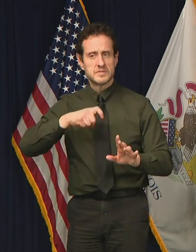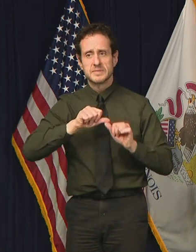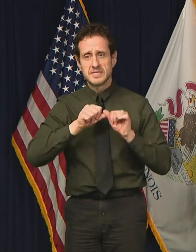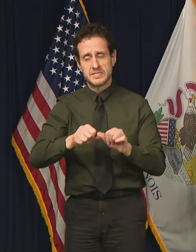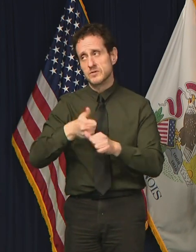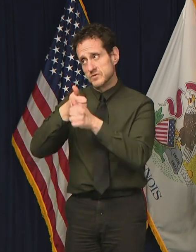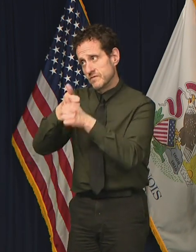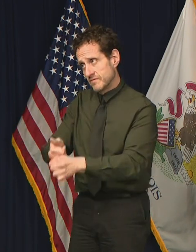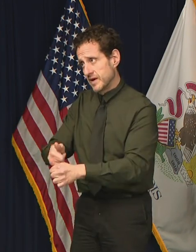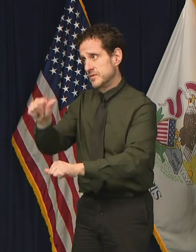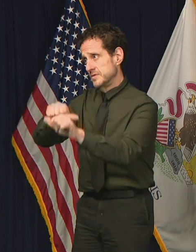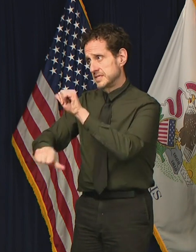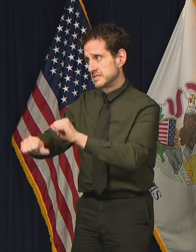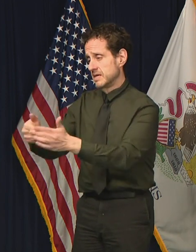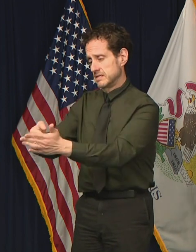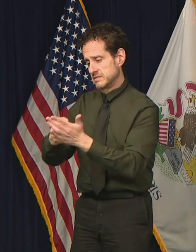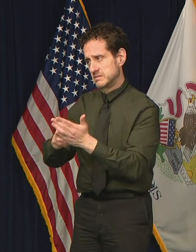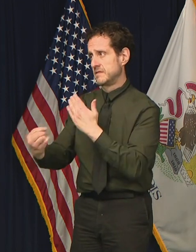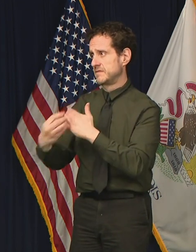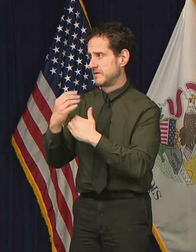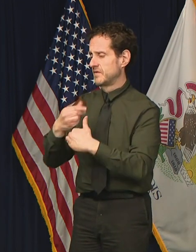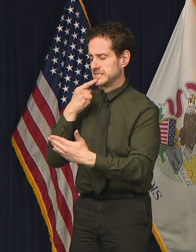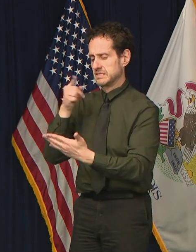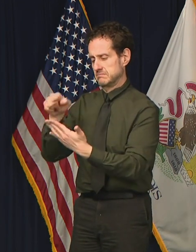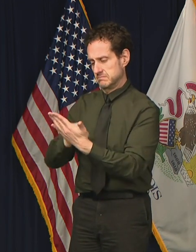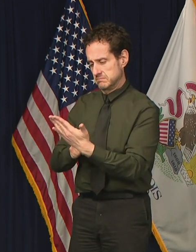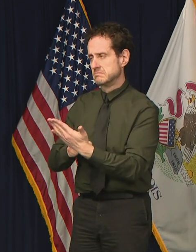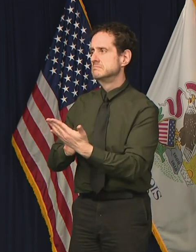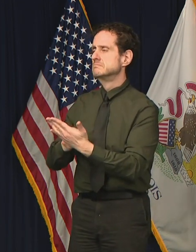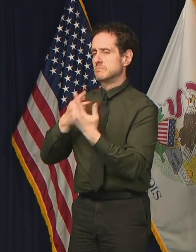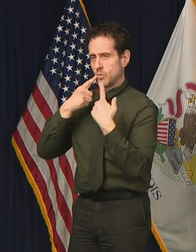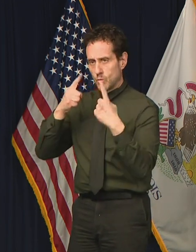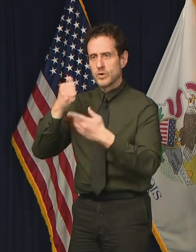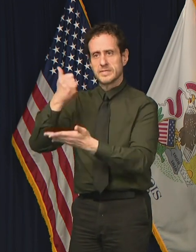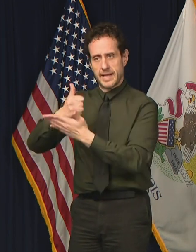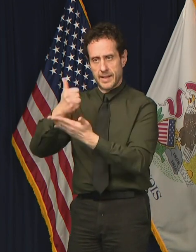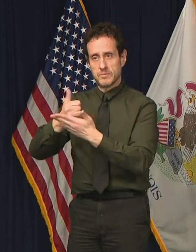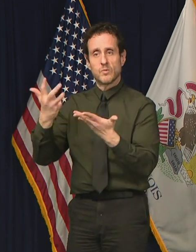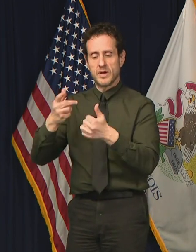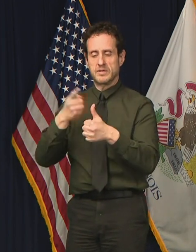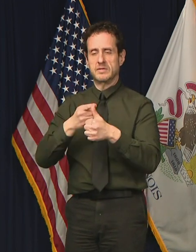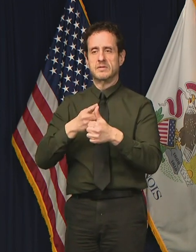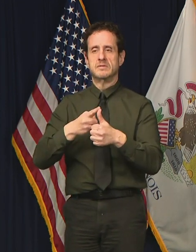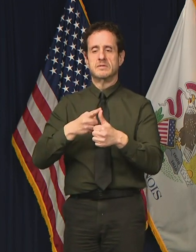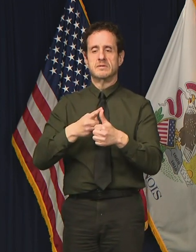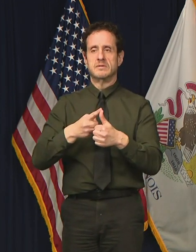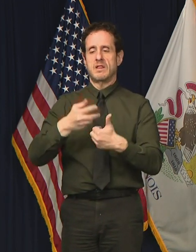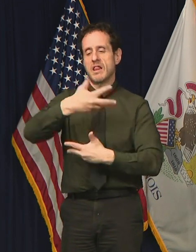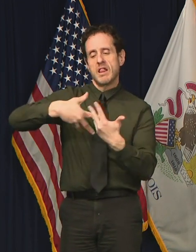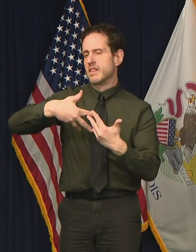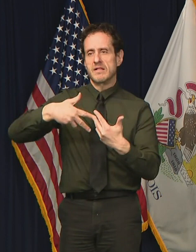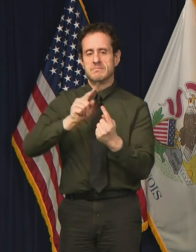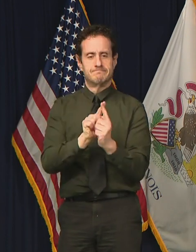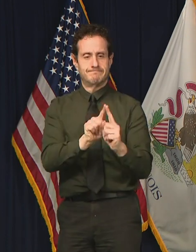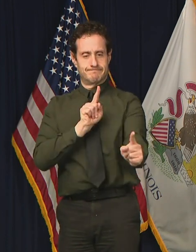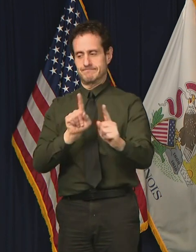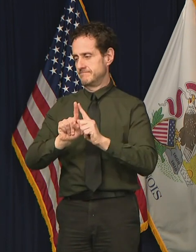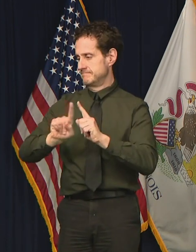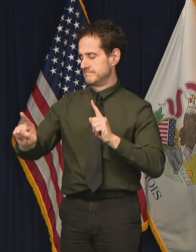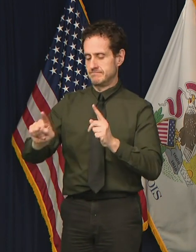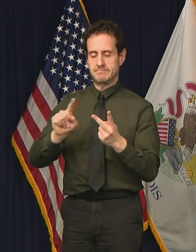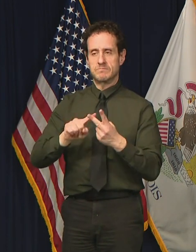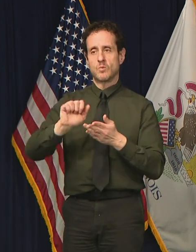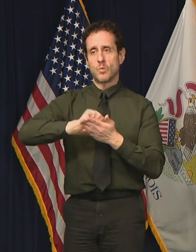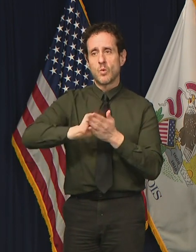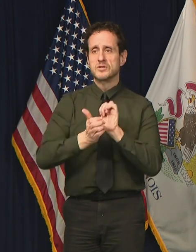science has told us works. Social distancing, washing our hands, staying home.